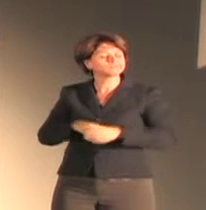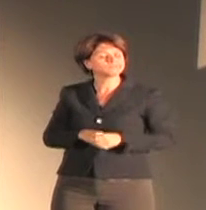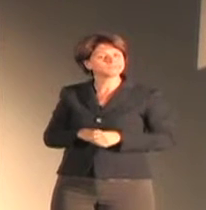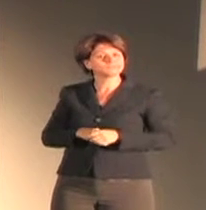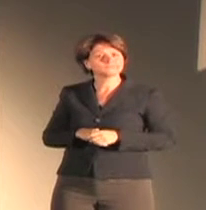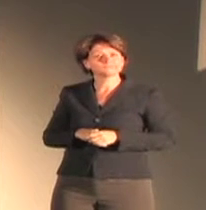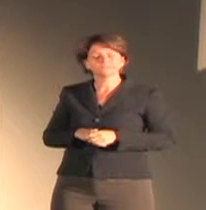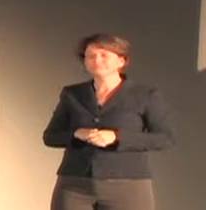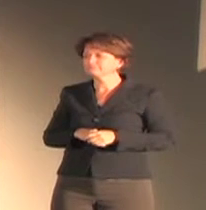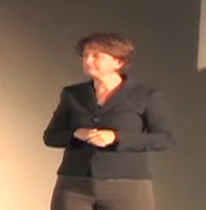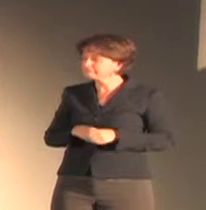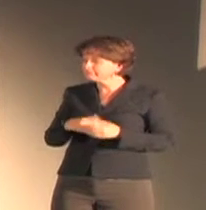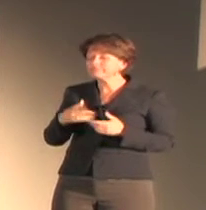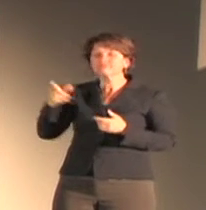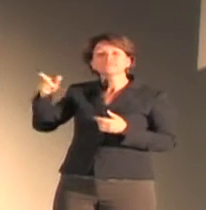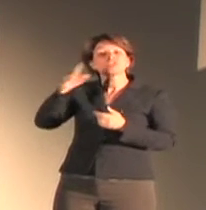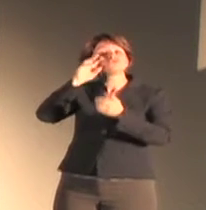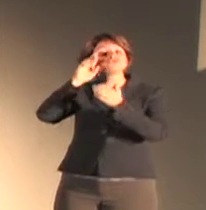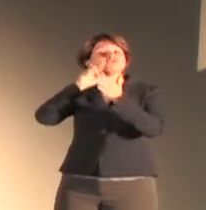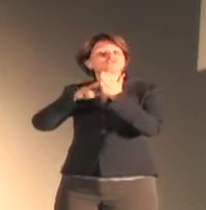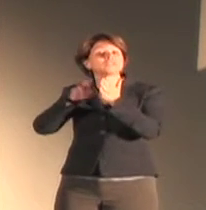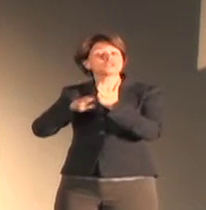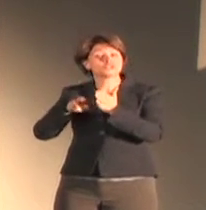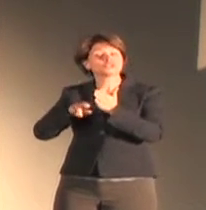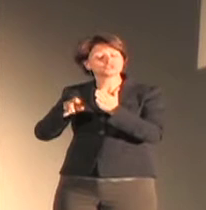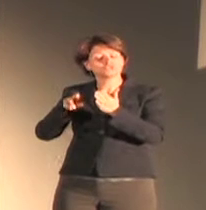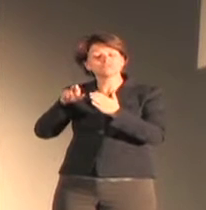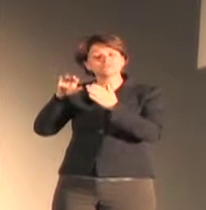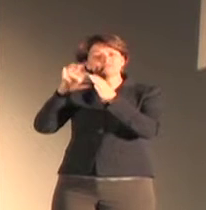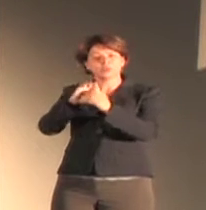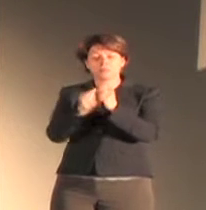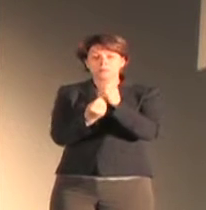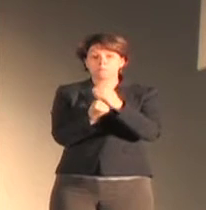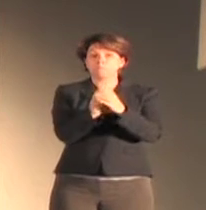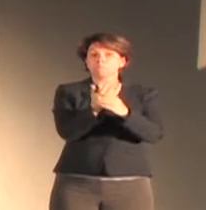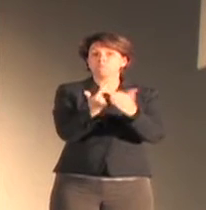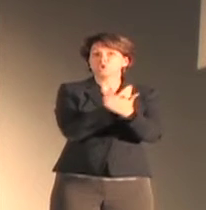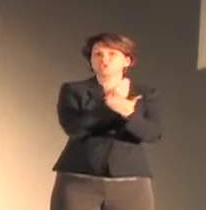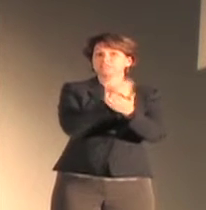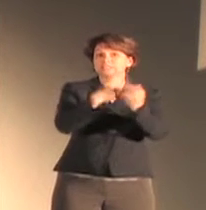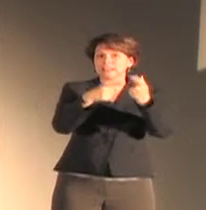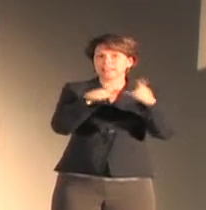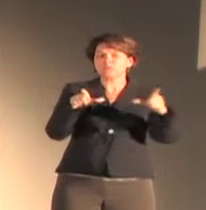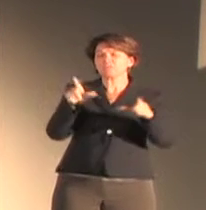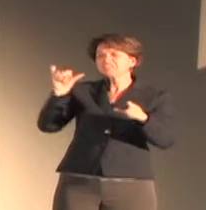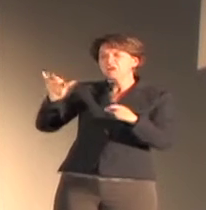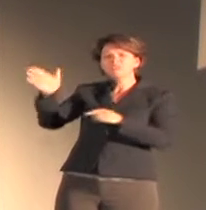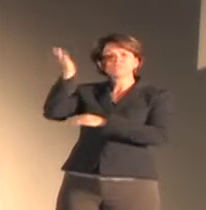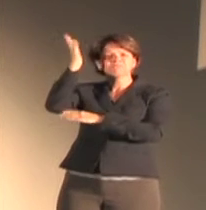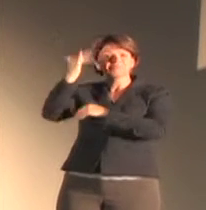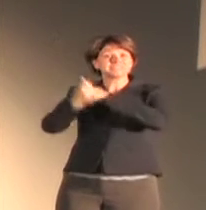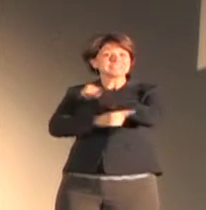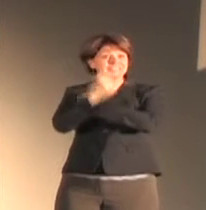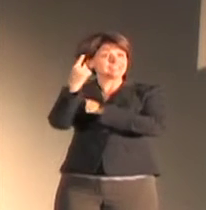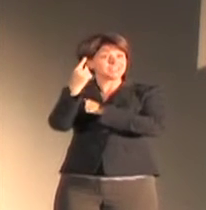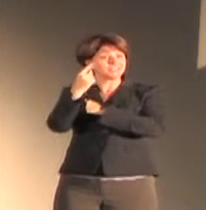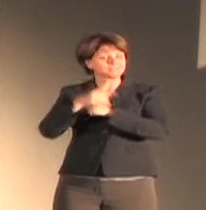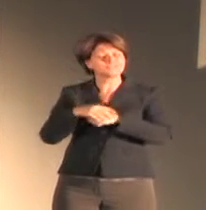In her research on an emerging sign language, which she will be discussing today, Dr. Padden has again demonstrated